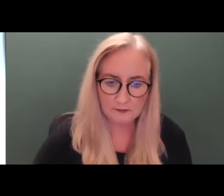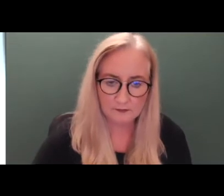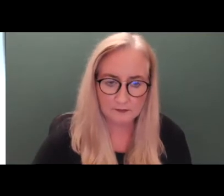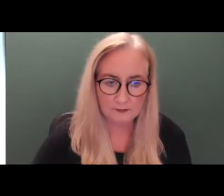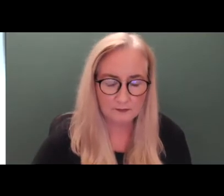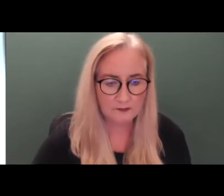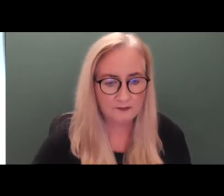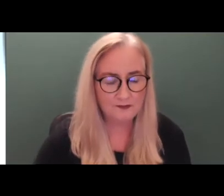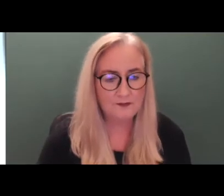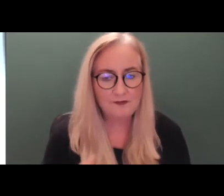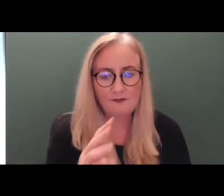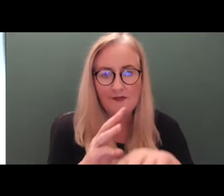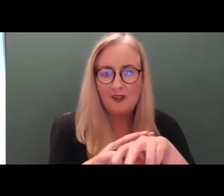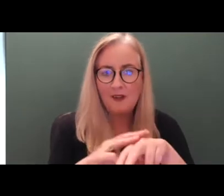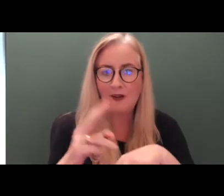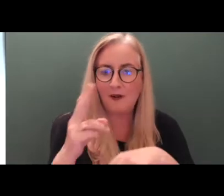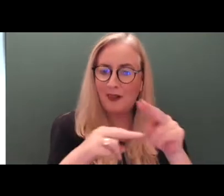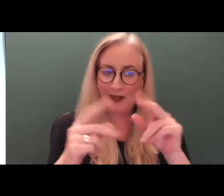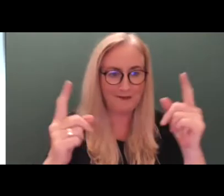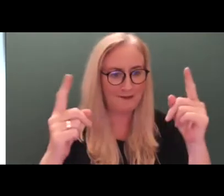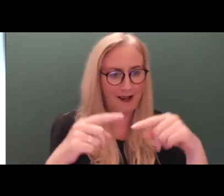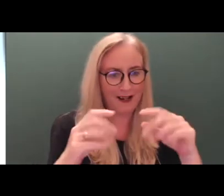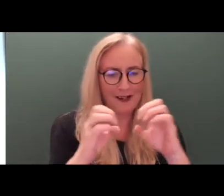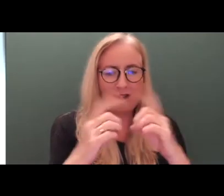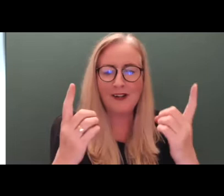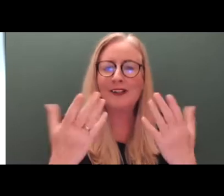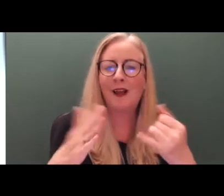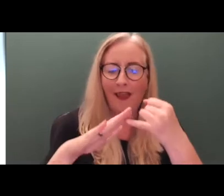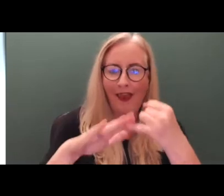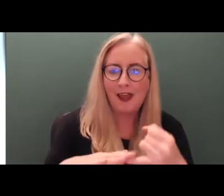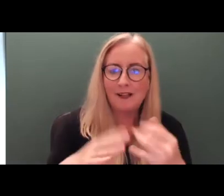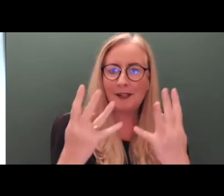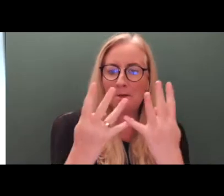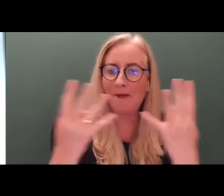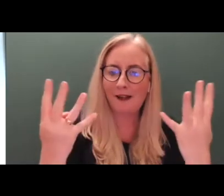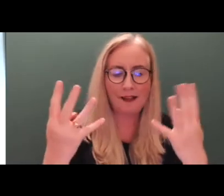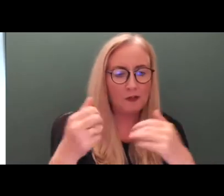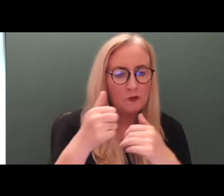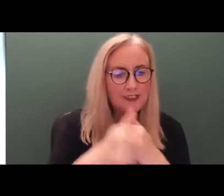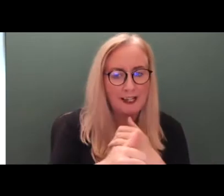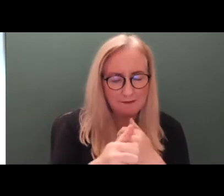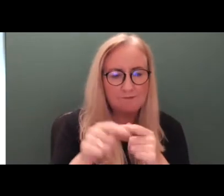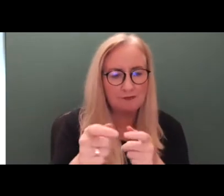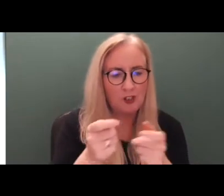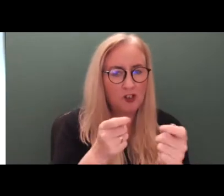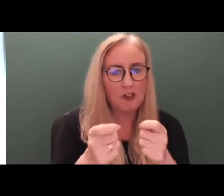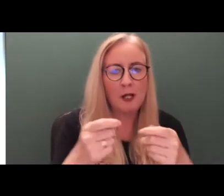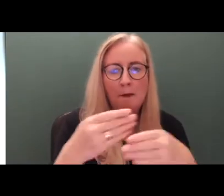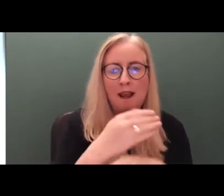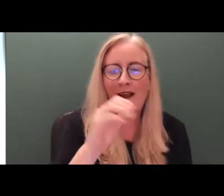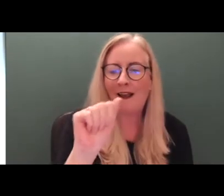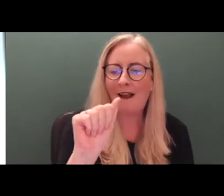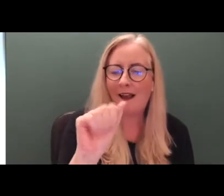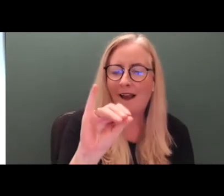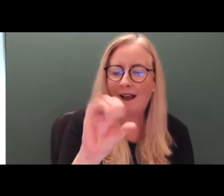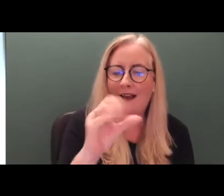Welcome back everybody. Our final panel of the day is going to be chaired by Aisling Glynn, who is a